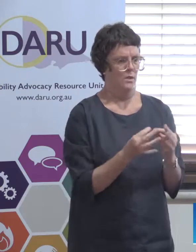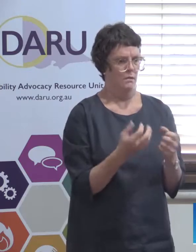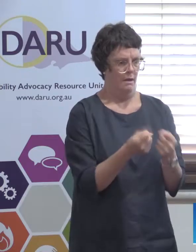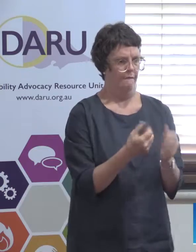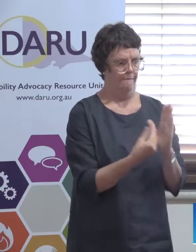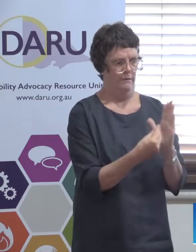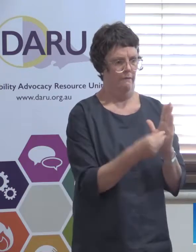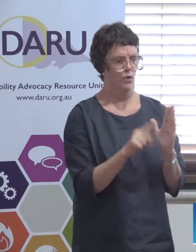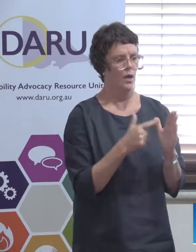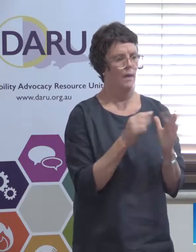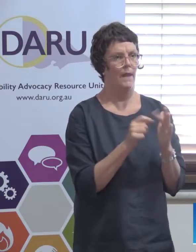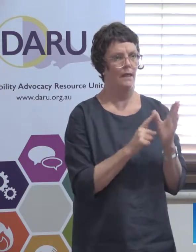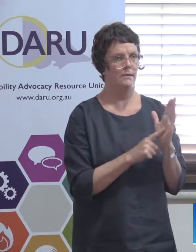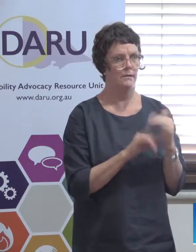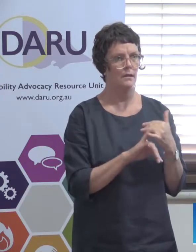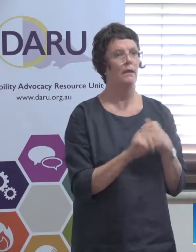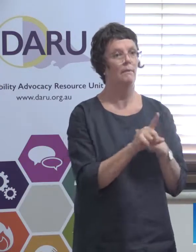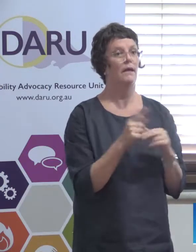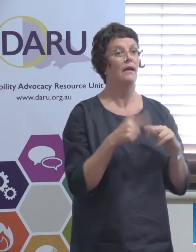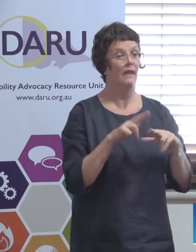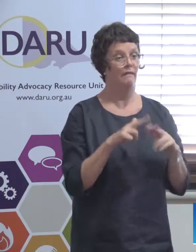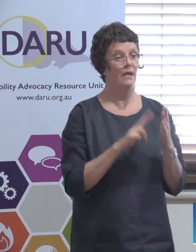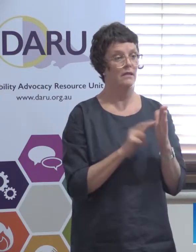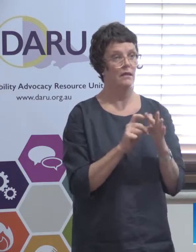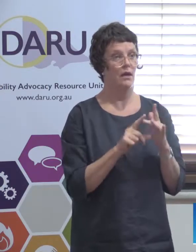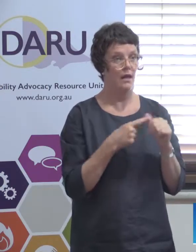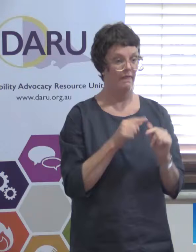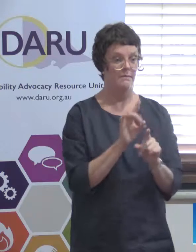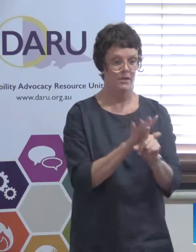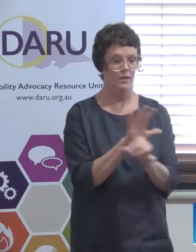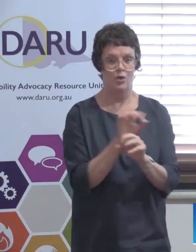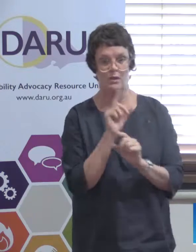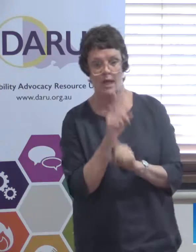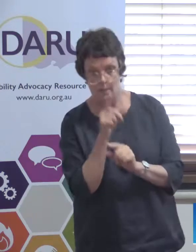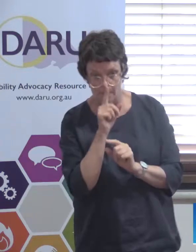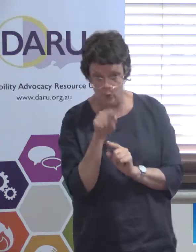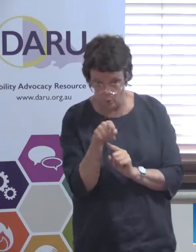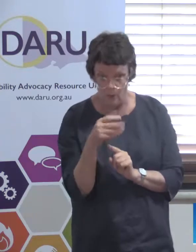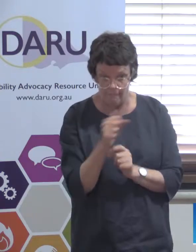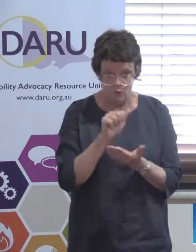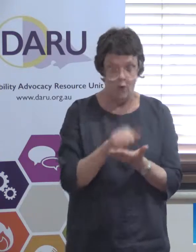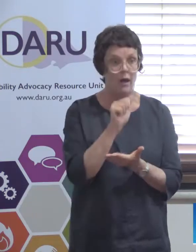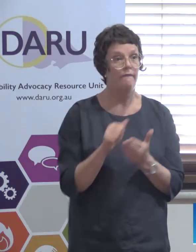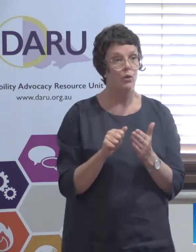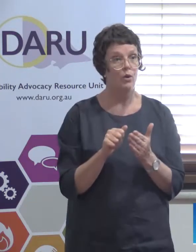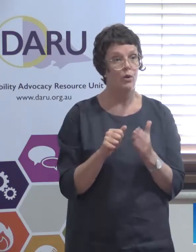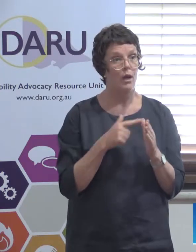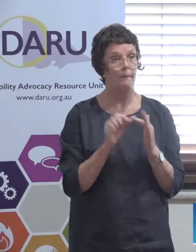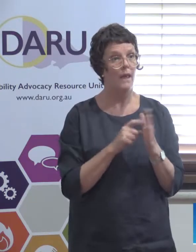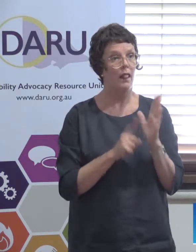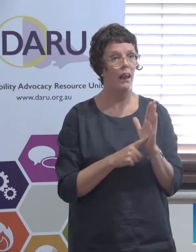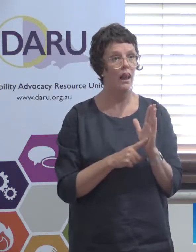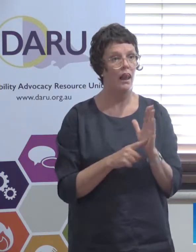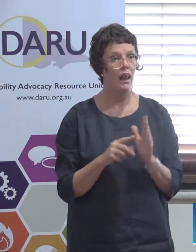not telling people that they have a right to reviews and appeals well it may be they might not be approaching organizations to look for the assistance